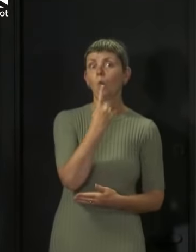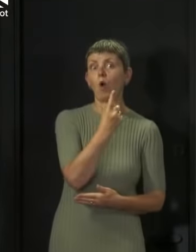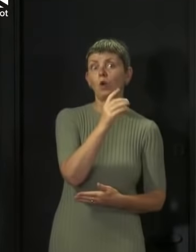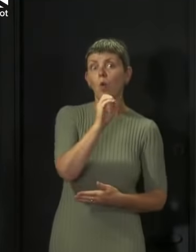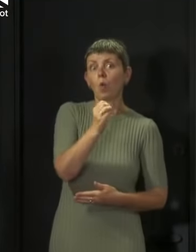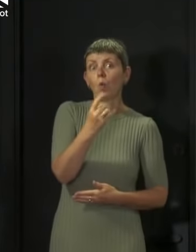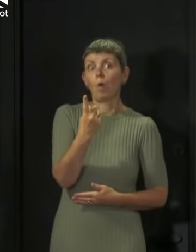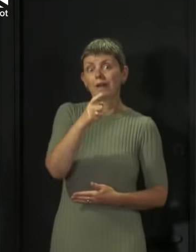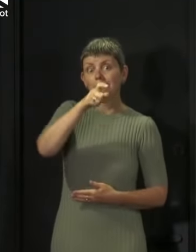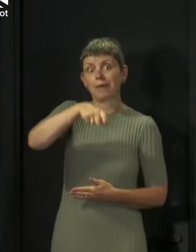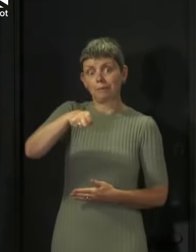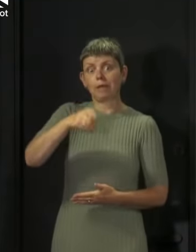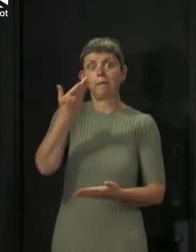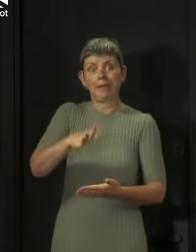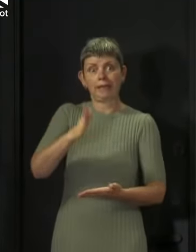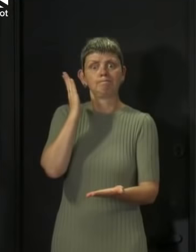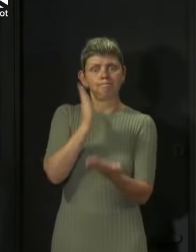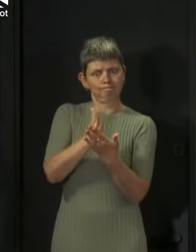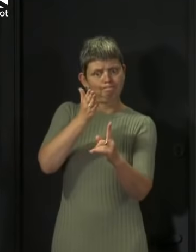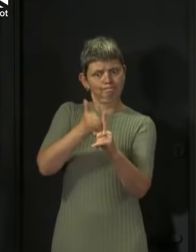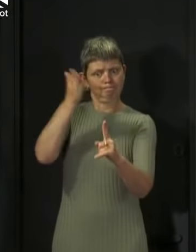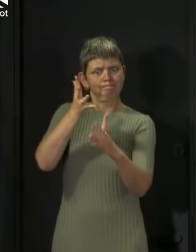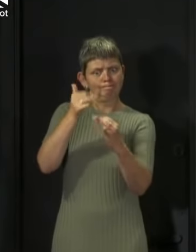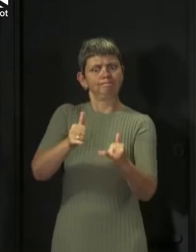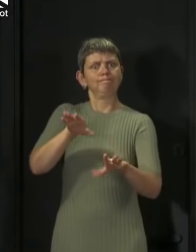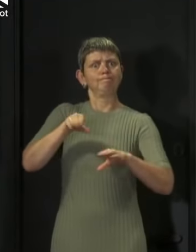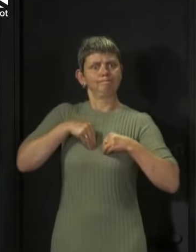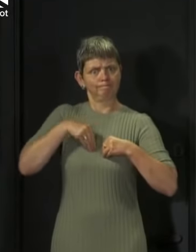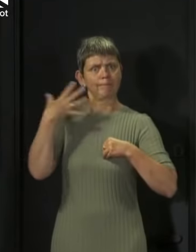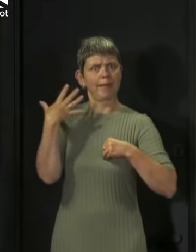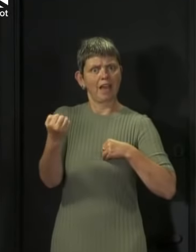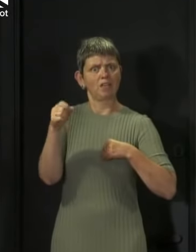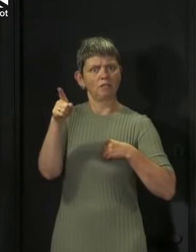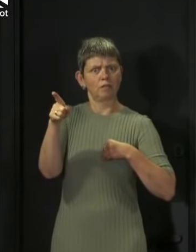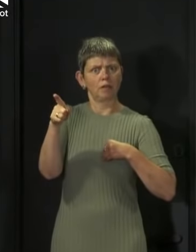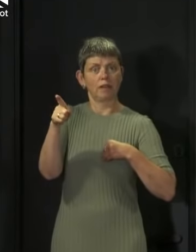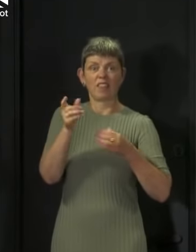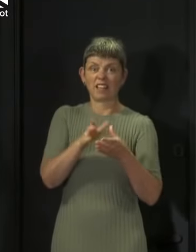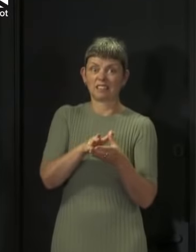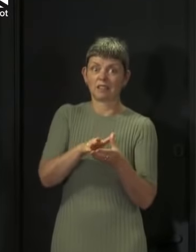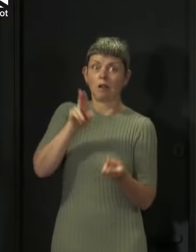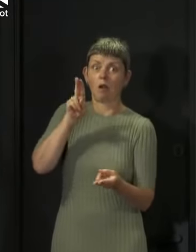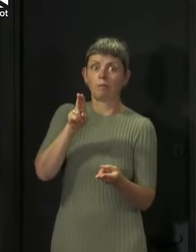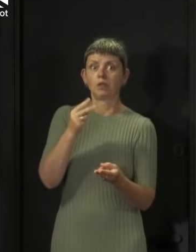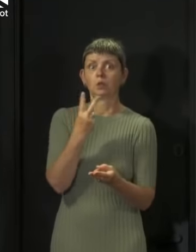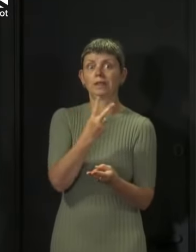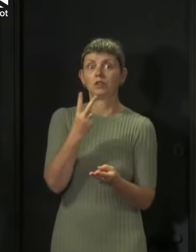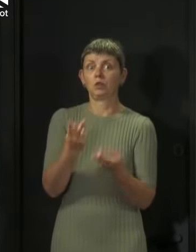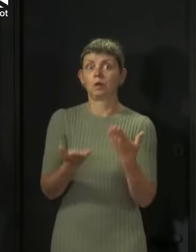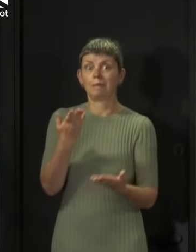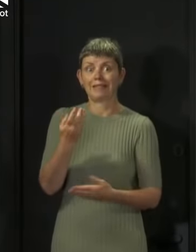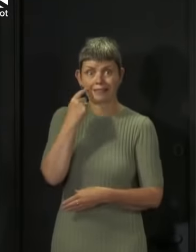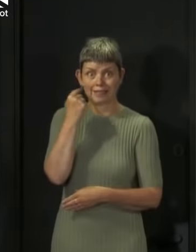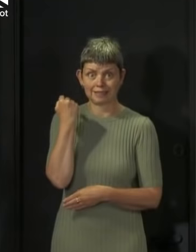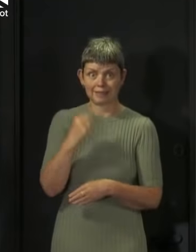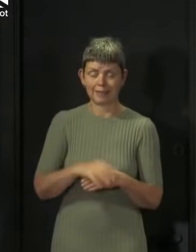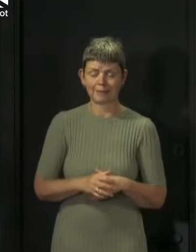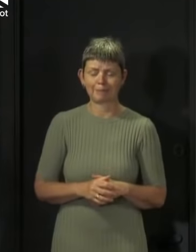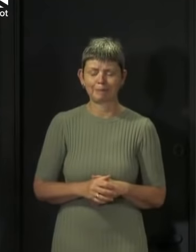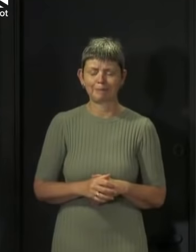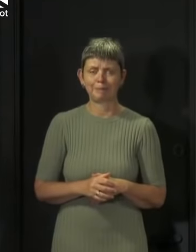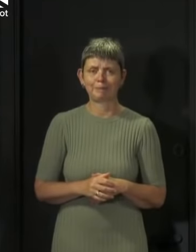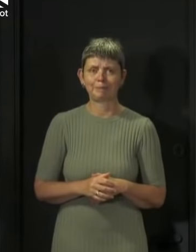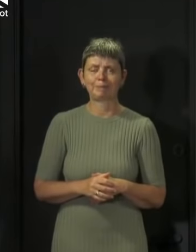cases have been confirmed as part of that cluster. That's an increase of 22 on the position we reported yesterday